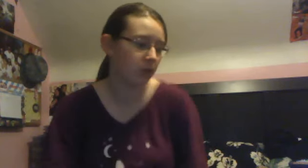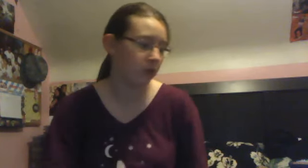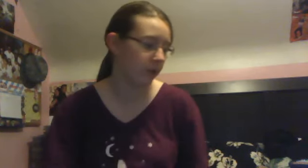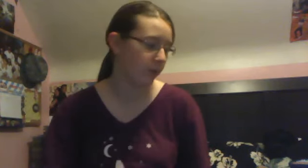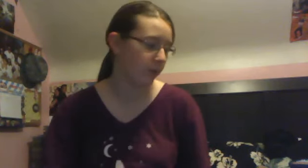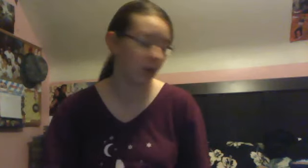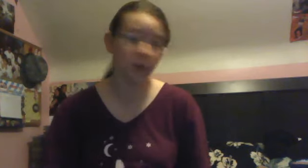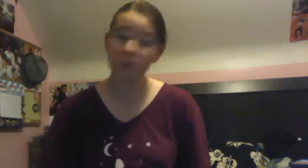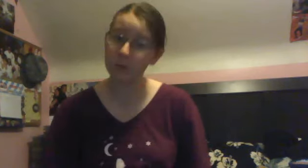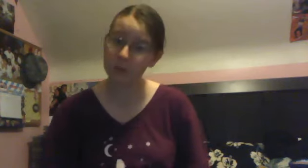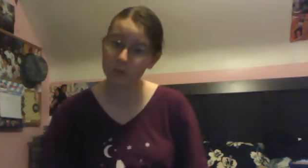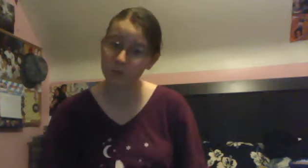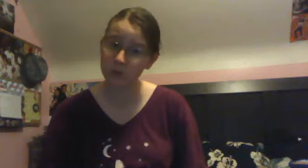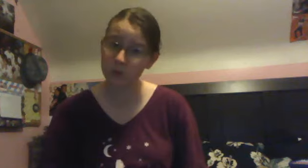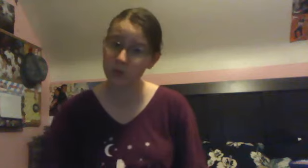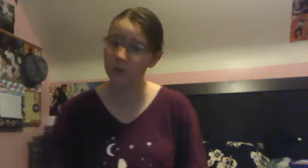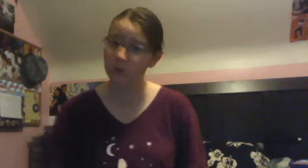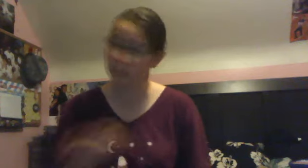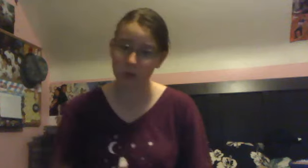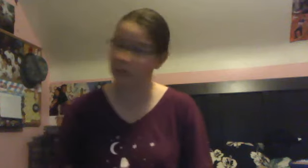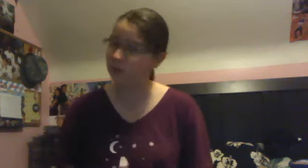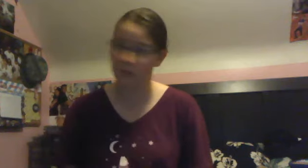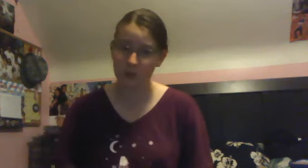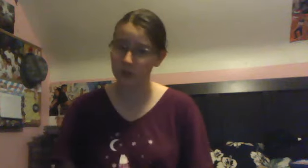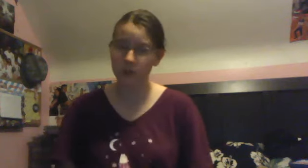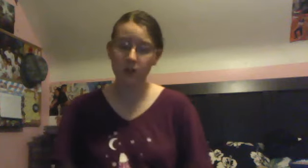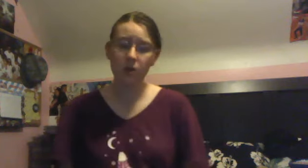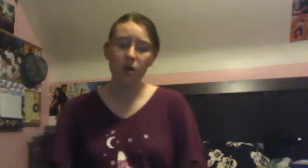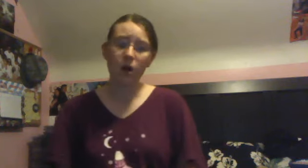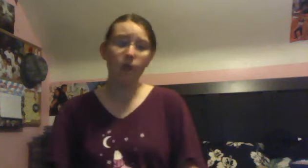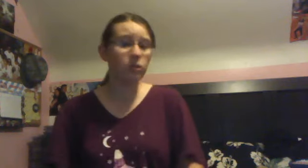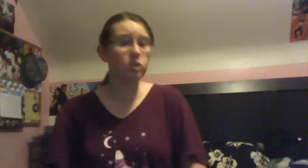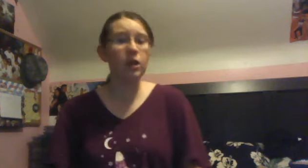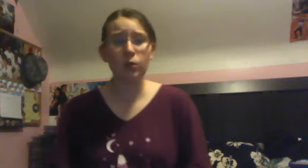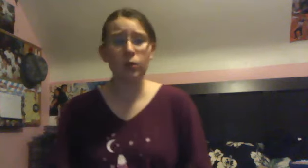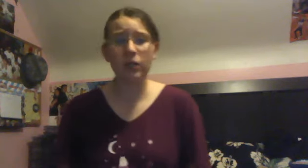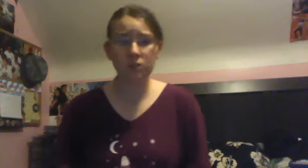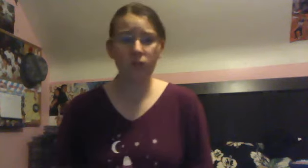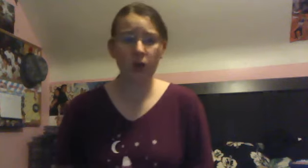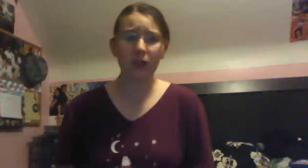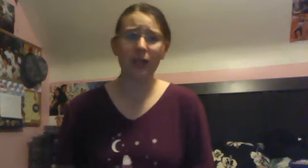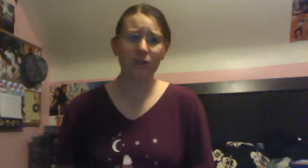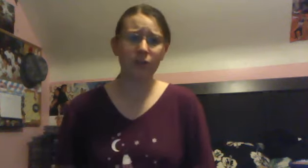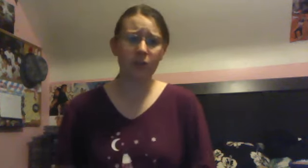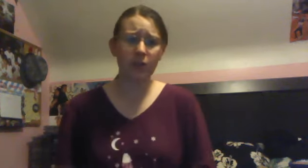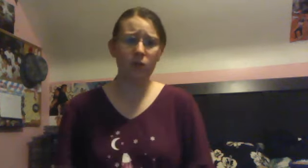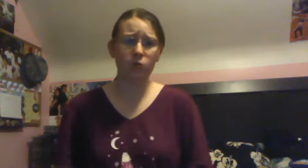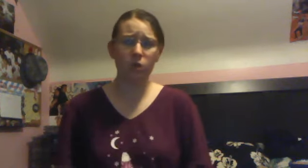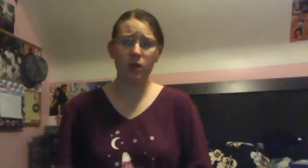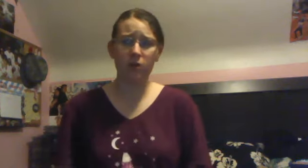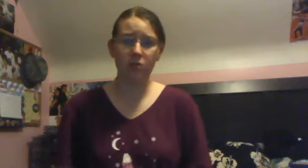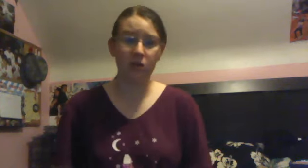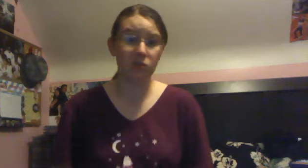yeah. I don't know what I'm going to do for 300, or 400, or 500. Eventually, I will get to vlogging every day when I'm not in school.